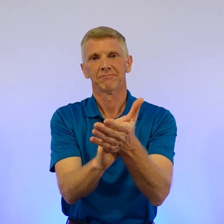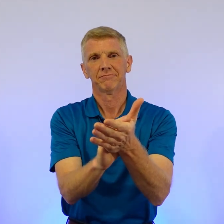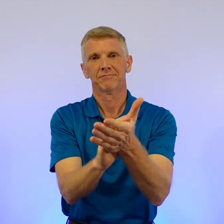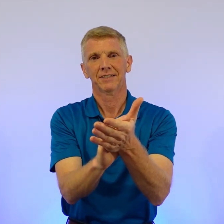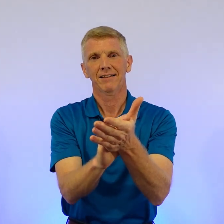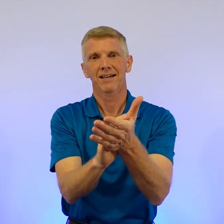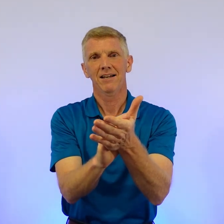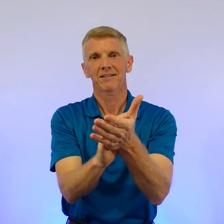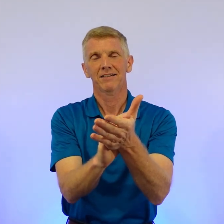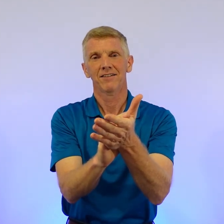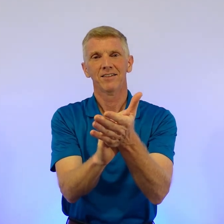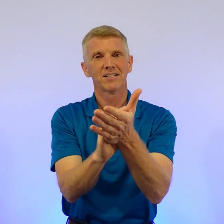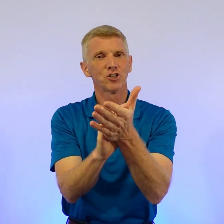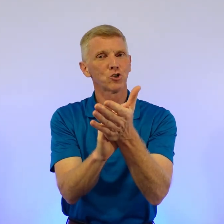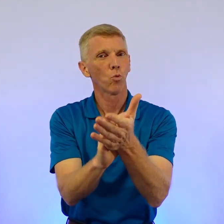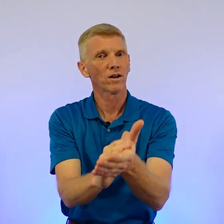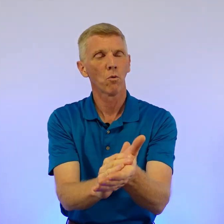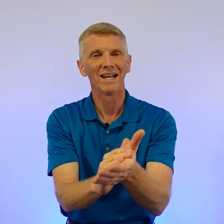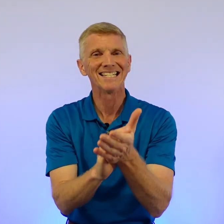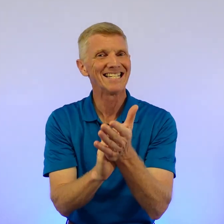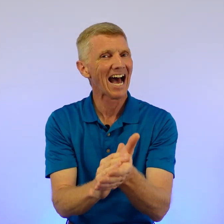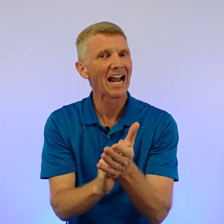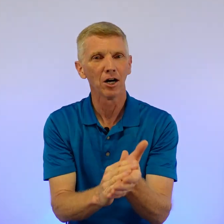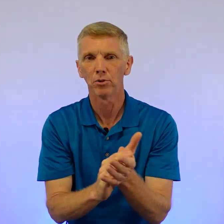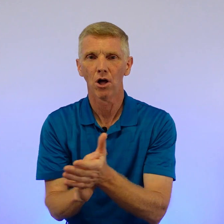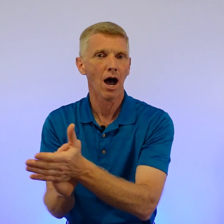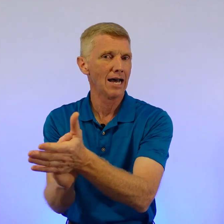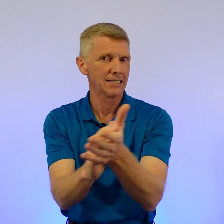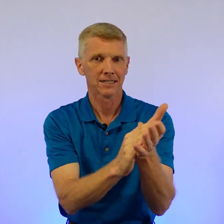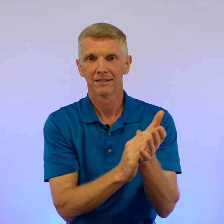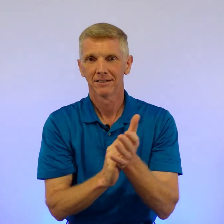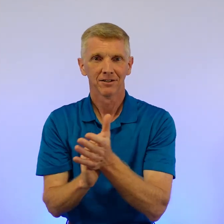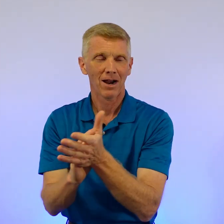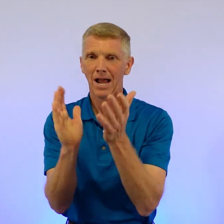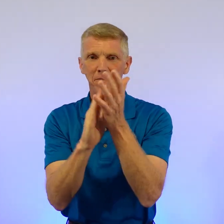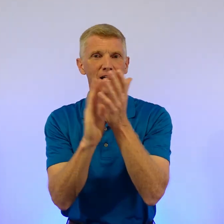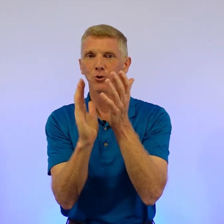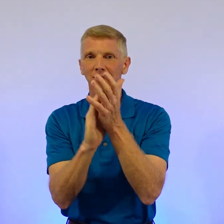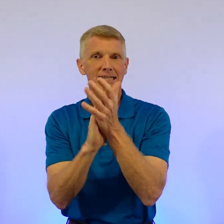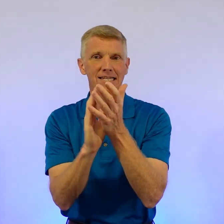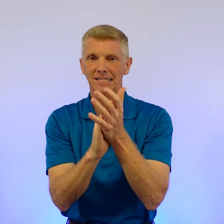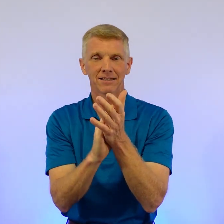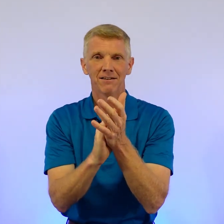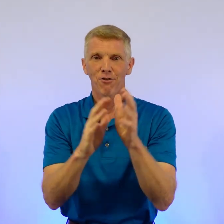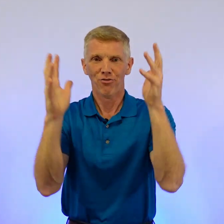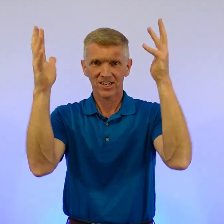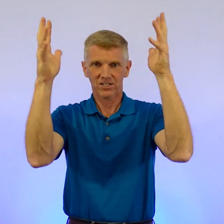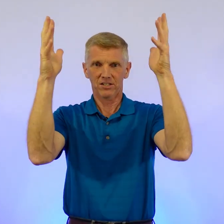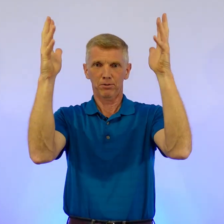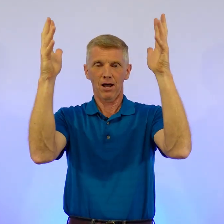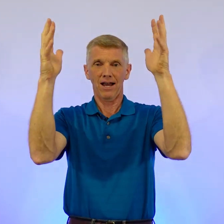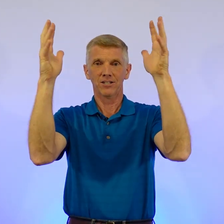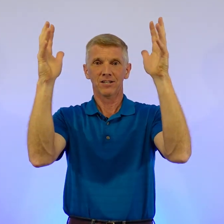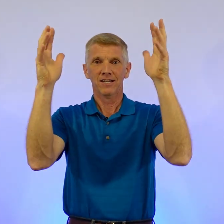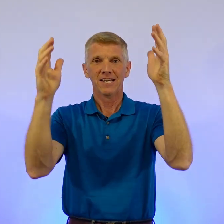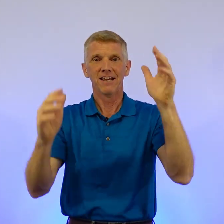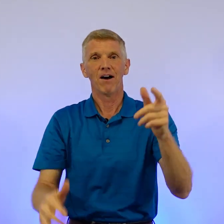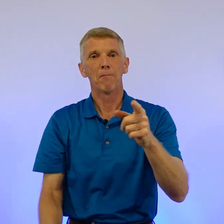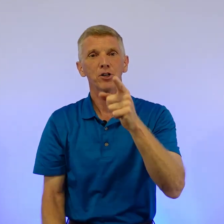got that? This is just one-on-one. It's not applause, right? I'm not doing this. This is applause. If I'm